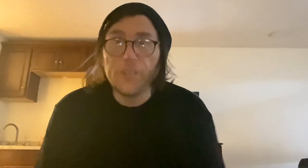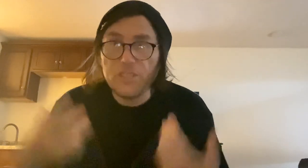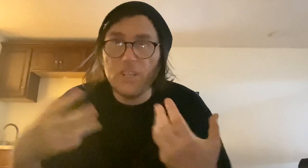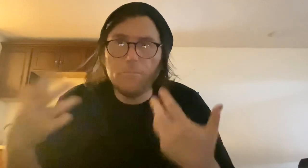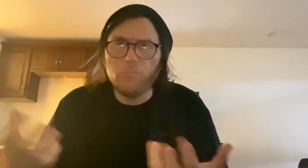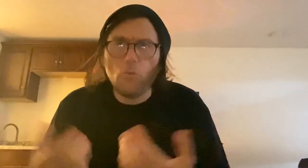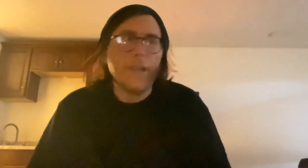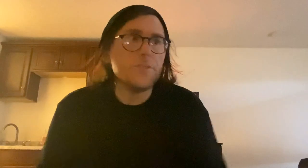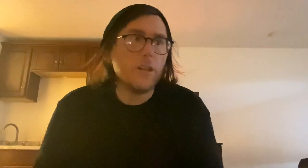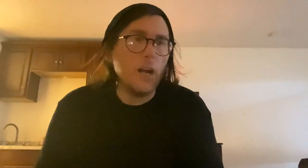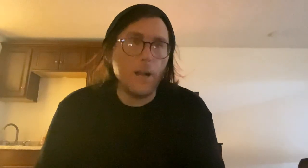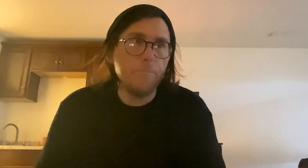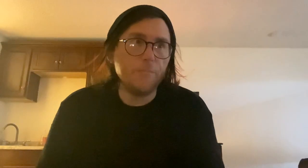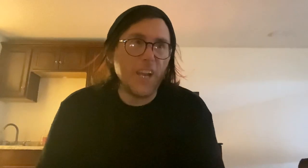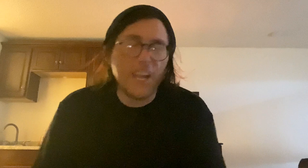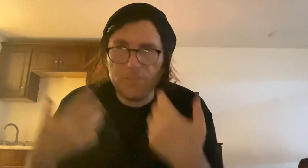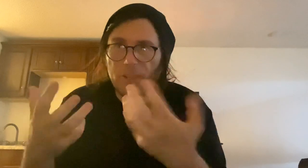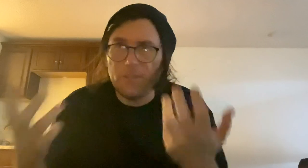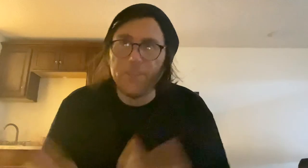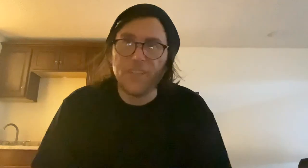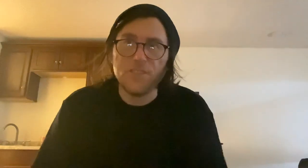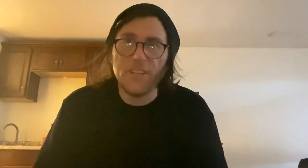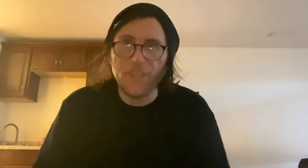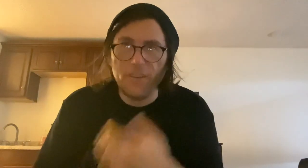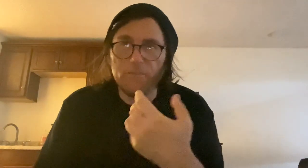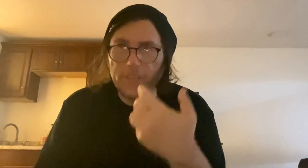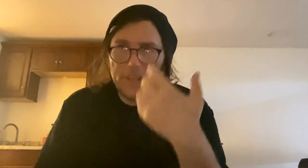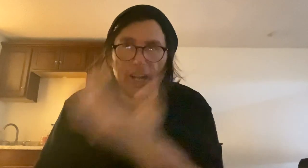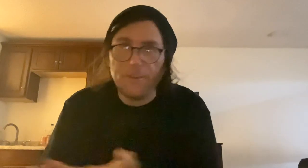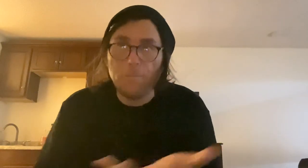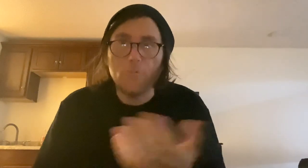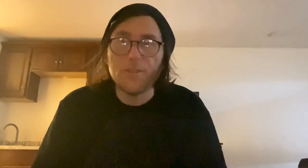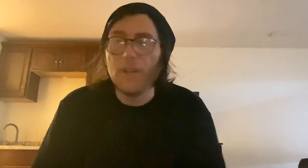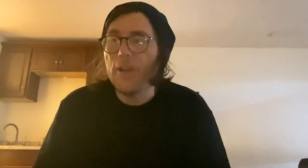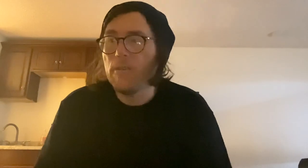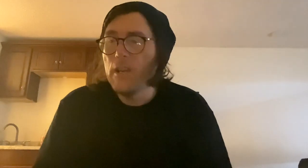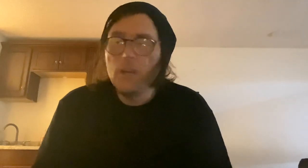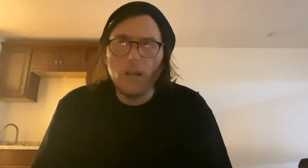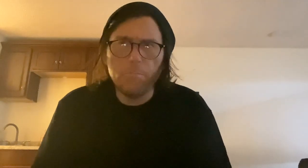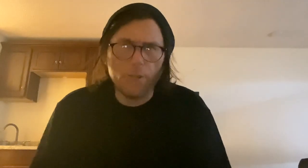fixed it up right. I have some of the things done, you know. Like, I do post on there pretty